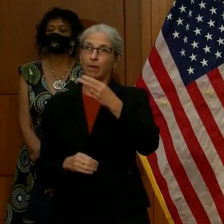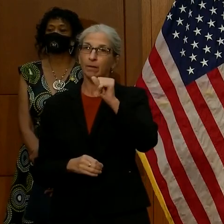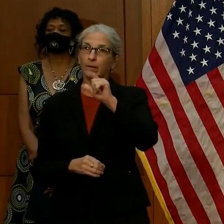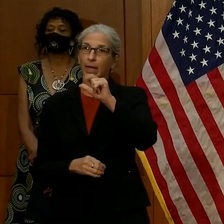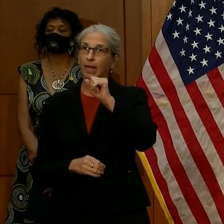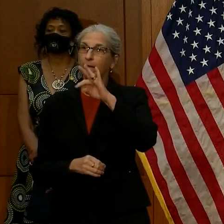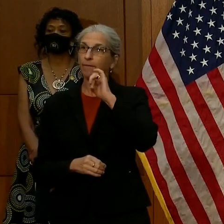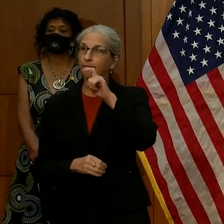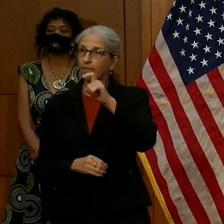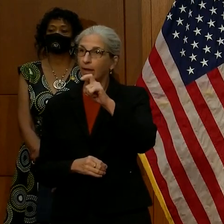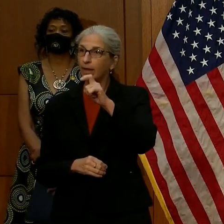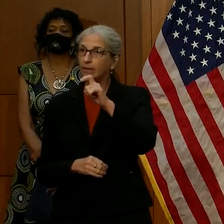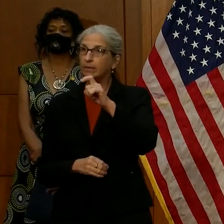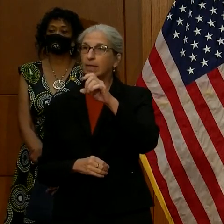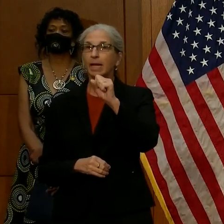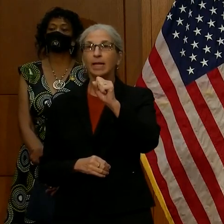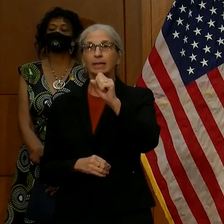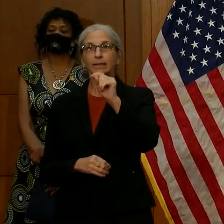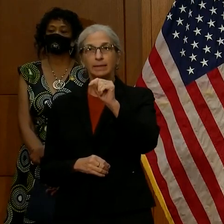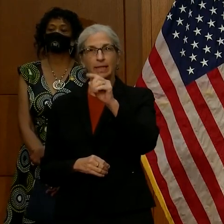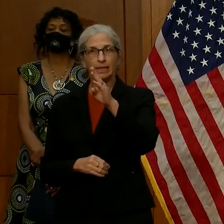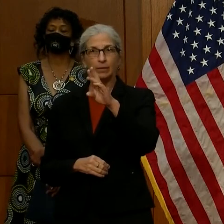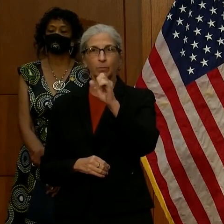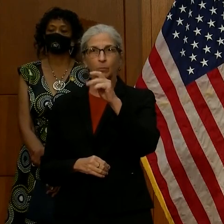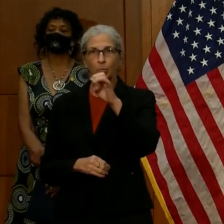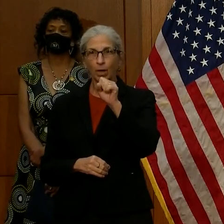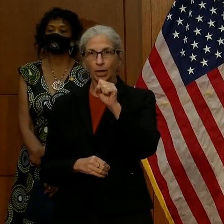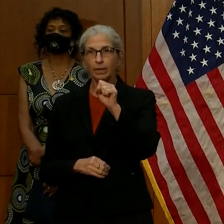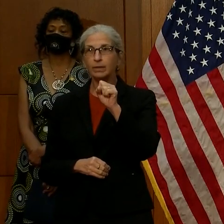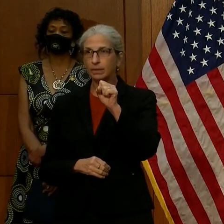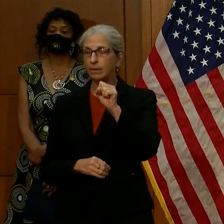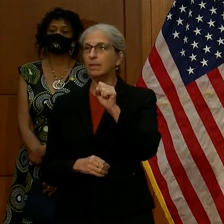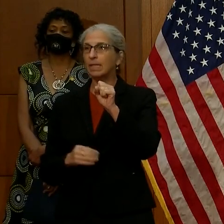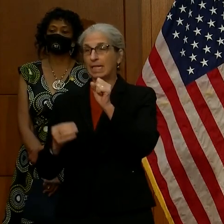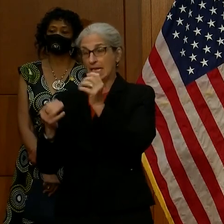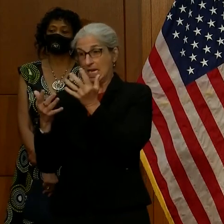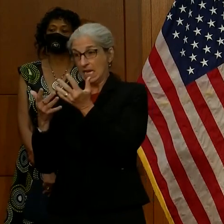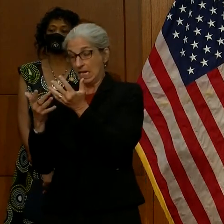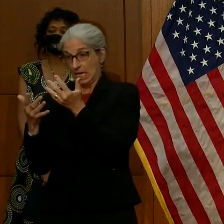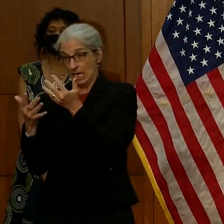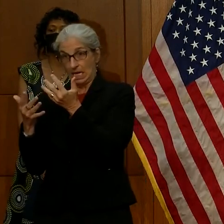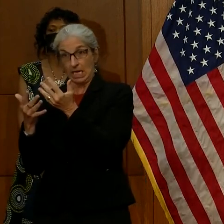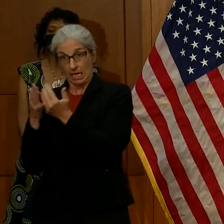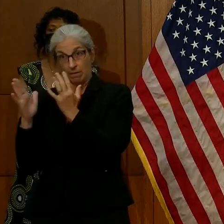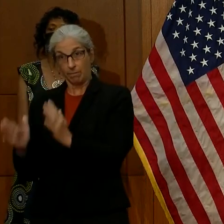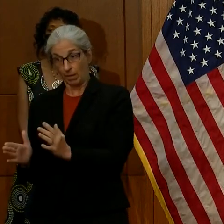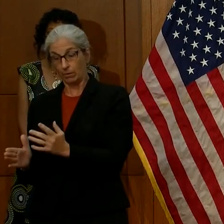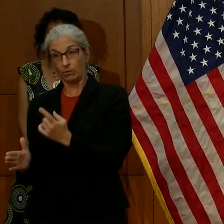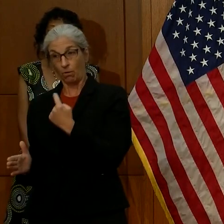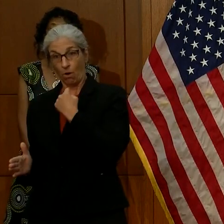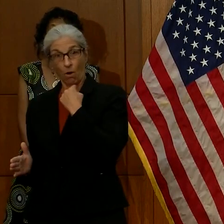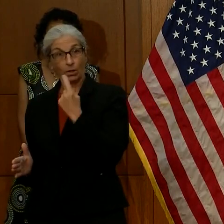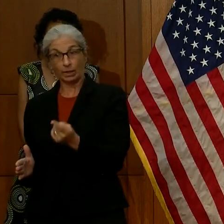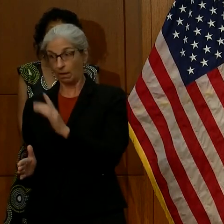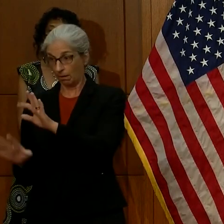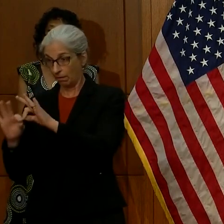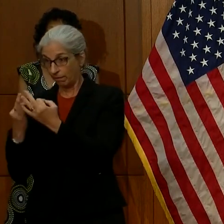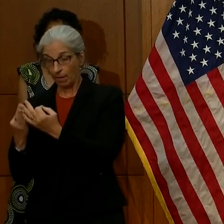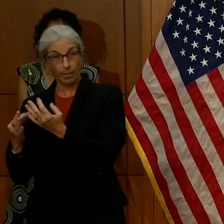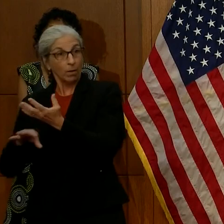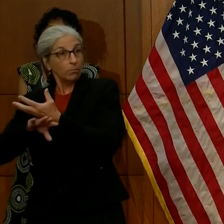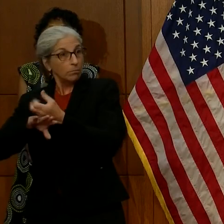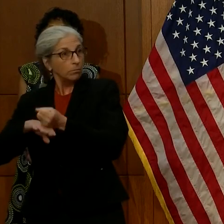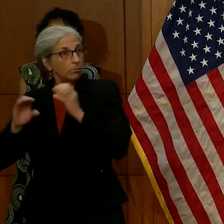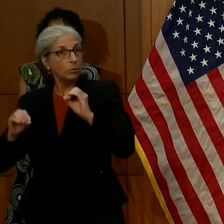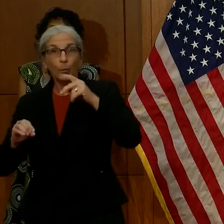Sussex 1 and 2, and St. Brides. You know, inmates are telling their loved ones they are running out of PPE. They're having